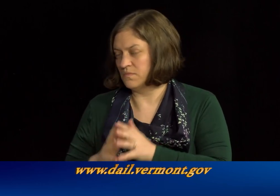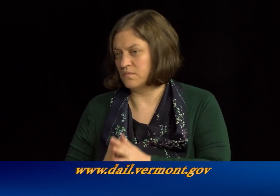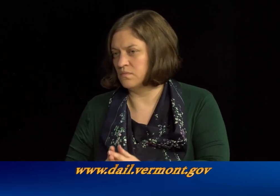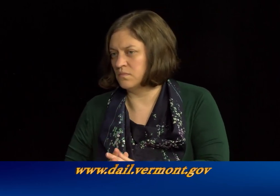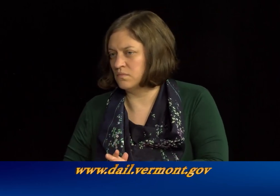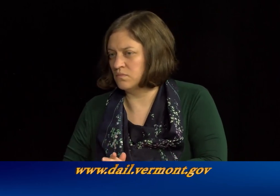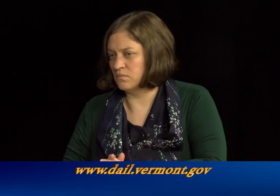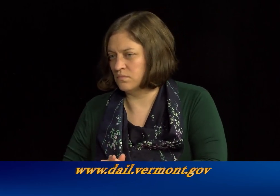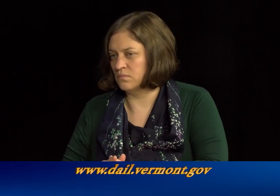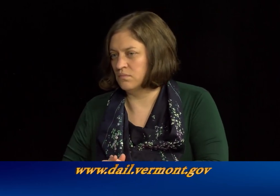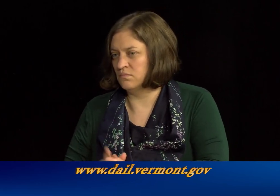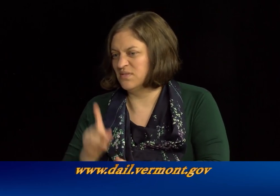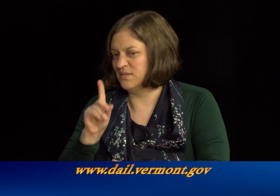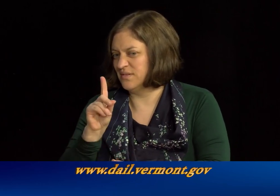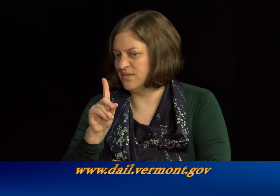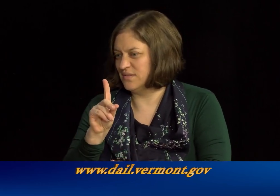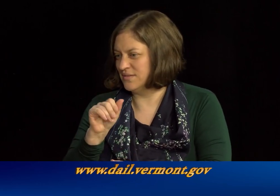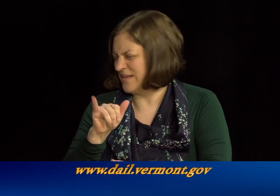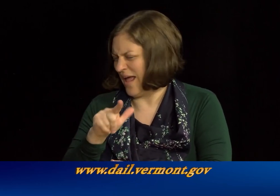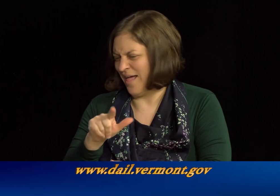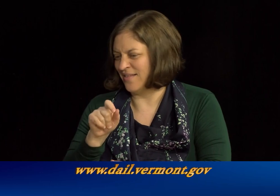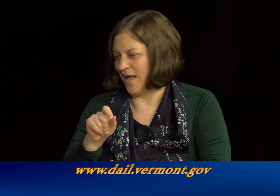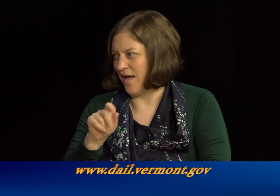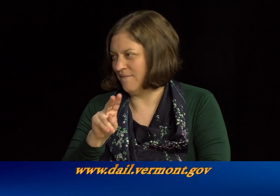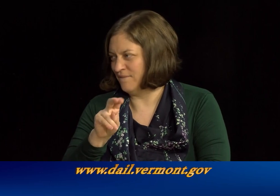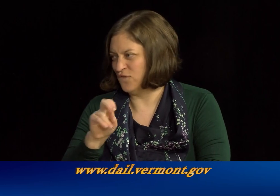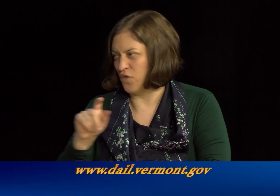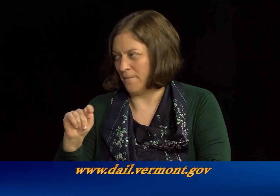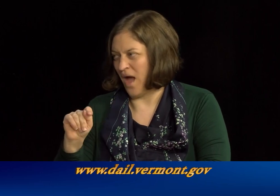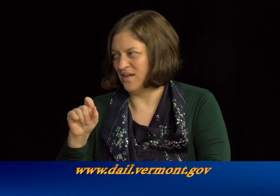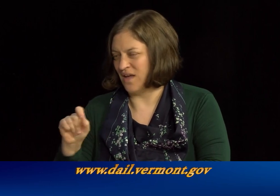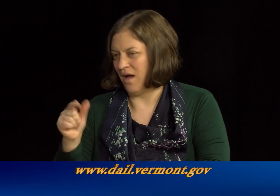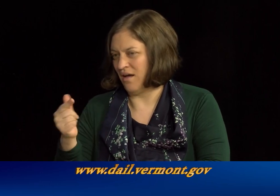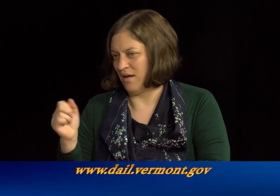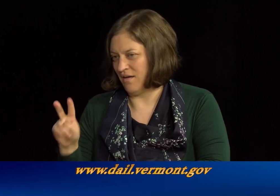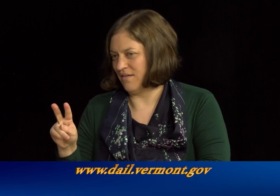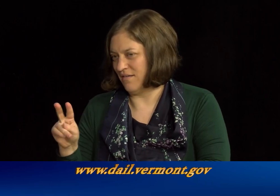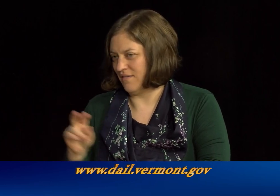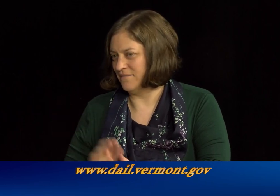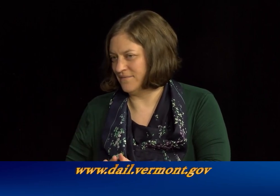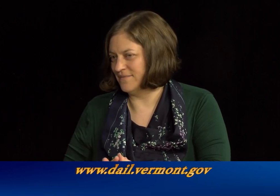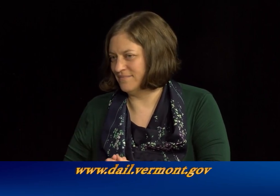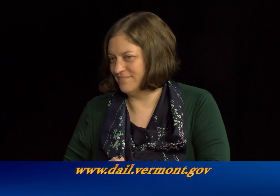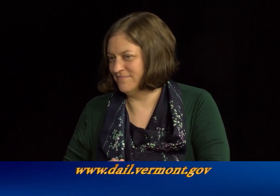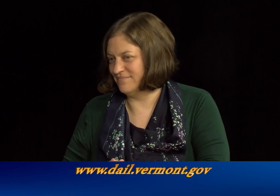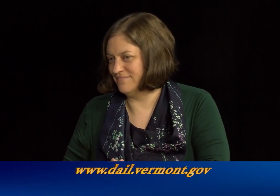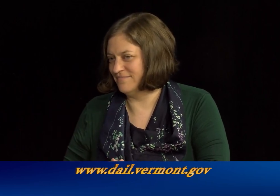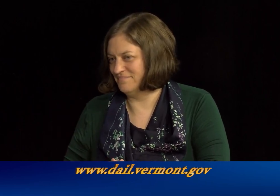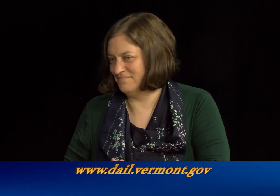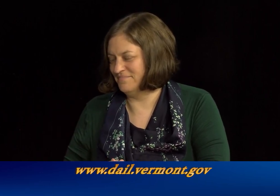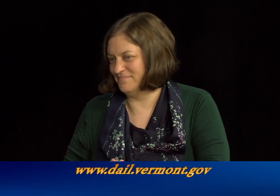.DAL.Vermont.gov. Okay. So it's